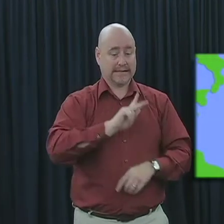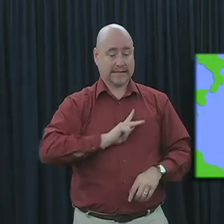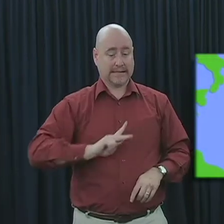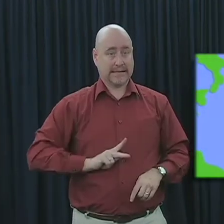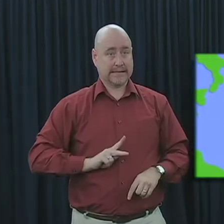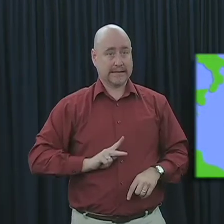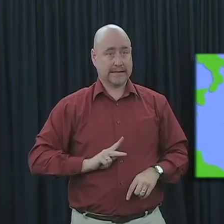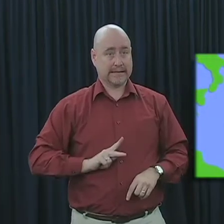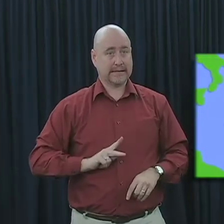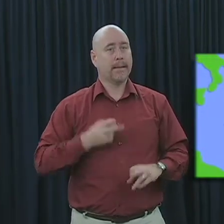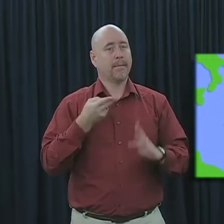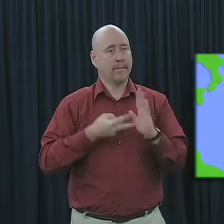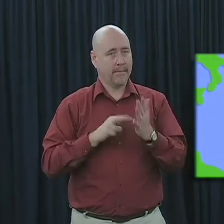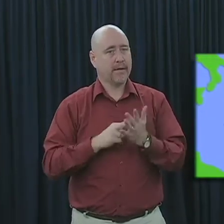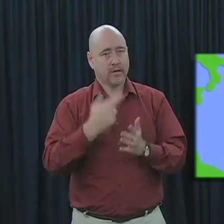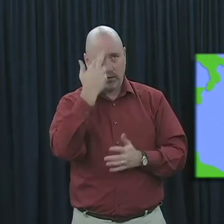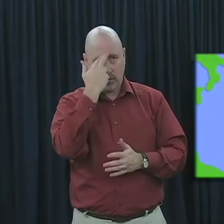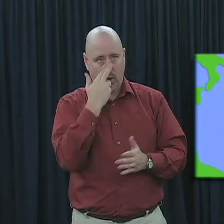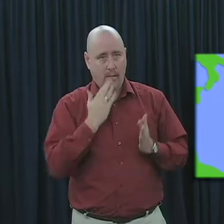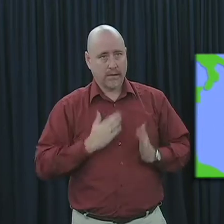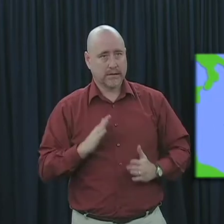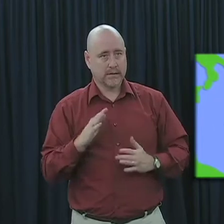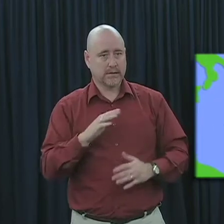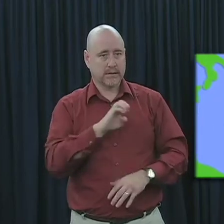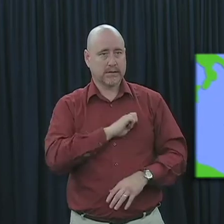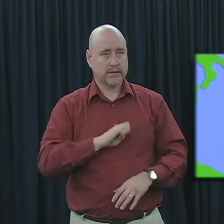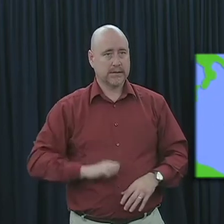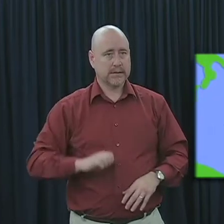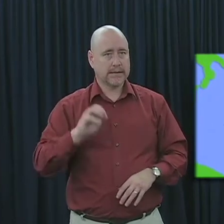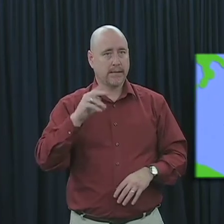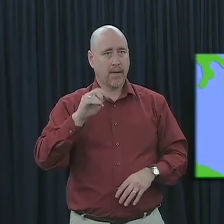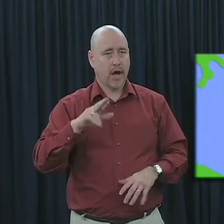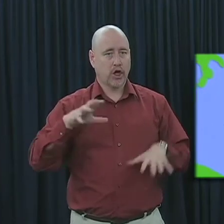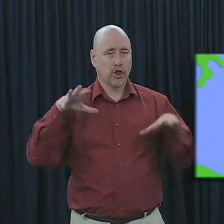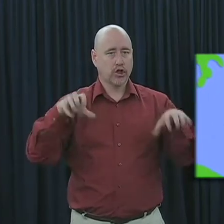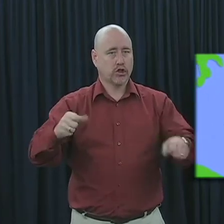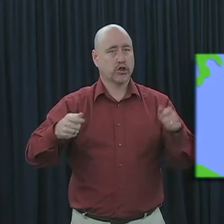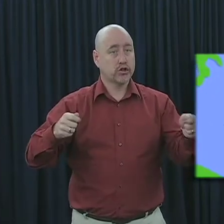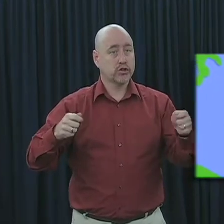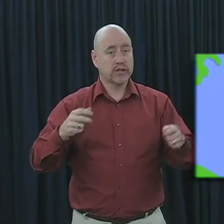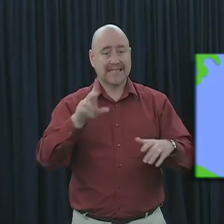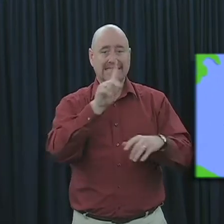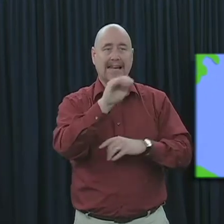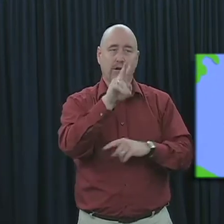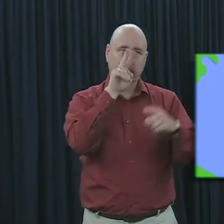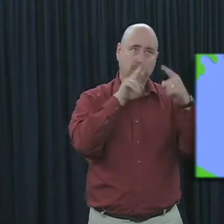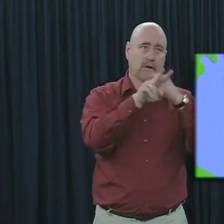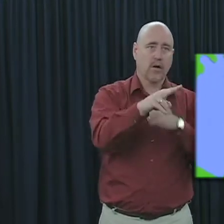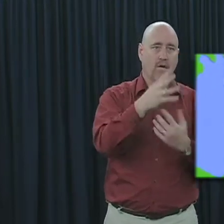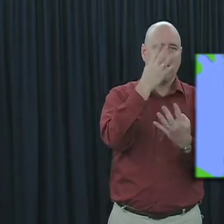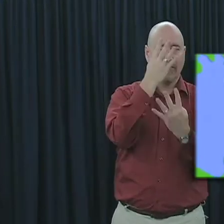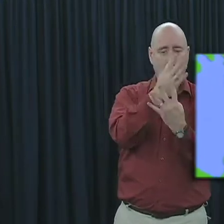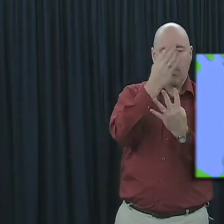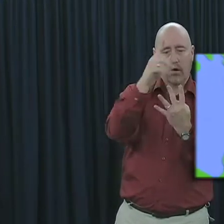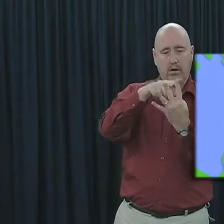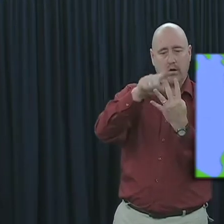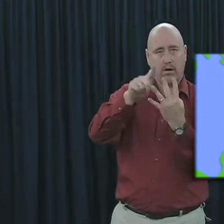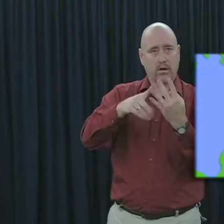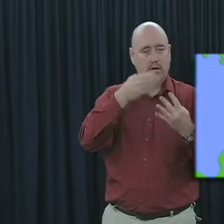refers to the Roman Empire. Daniel had prophesied that four successive world empires would